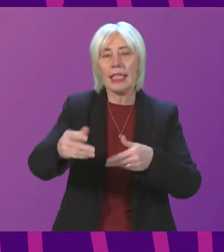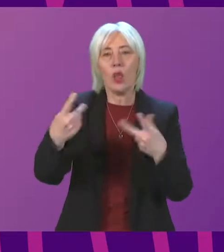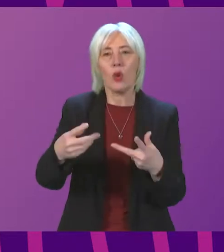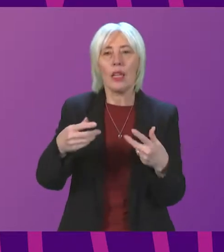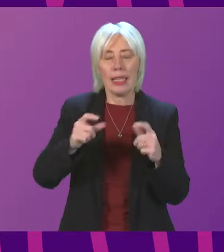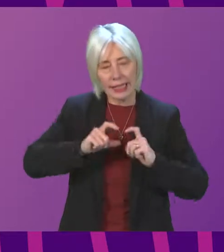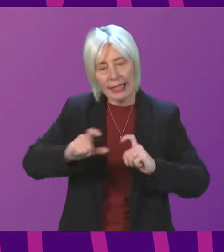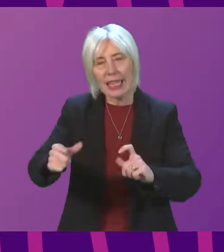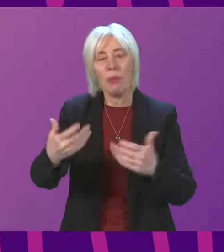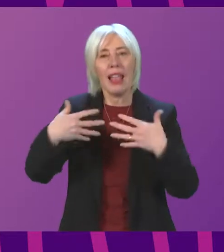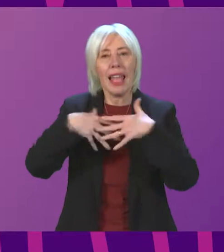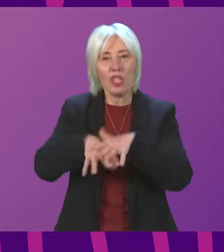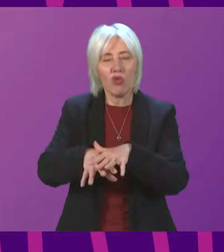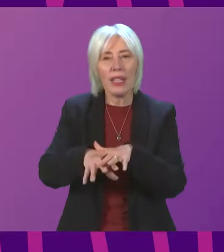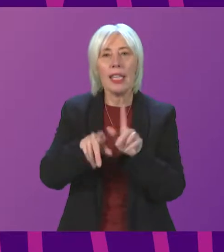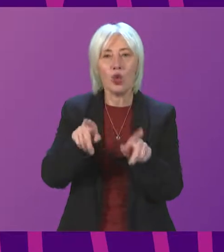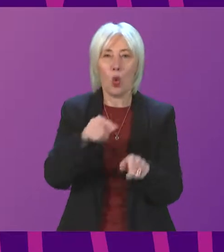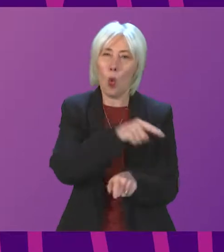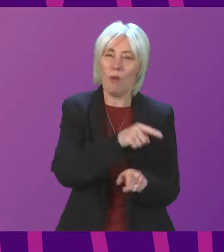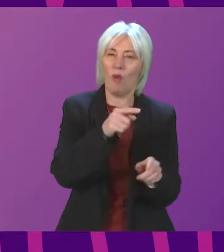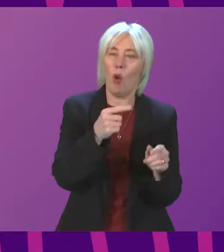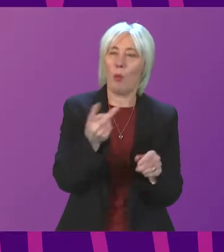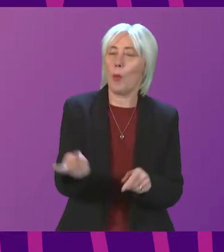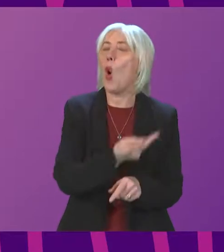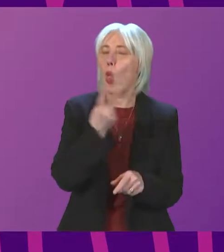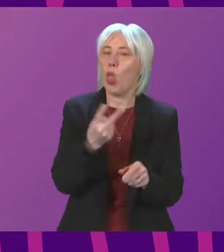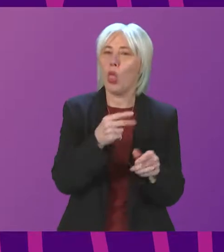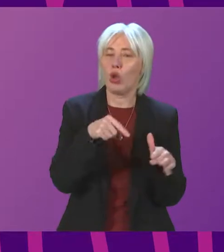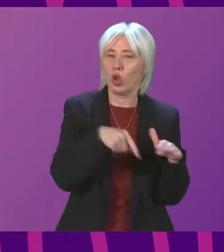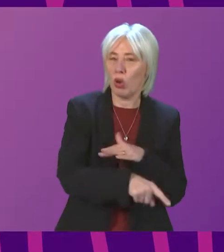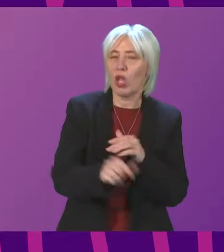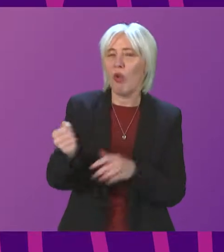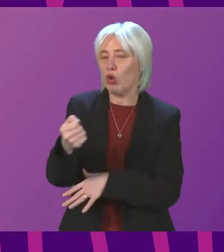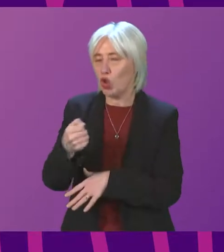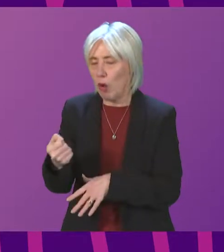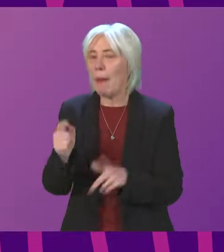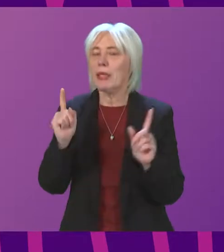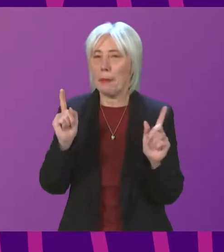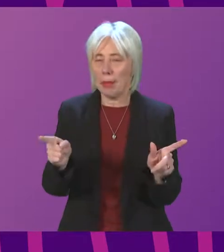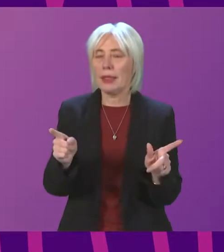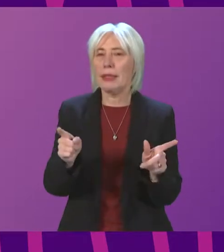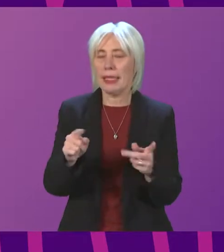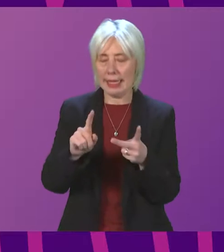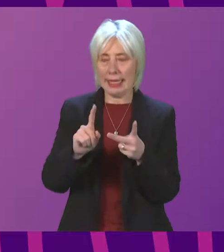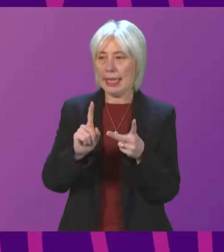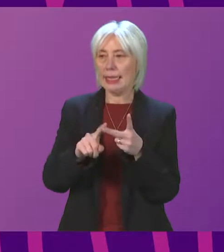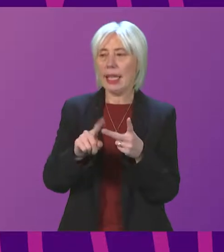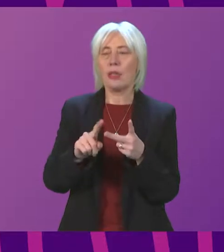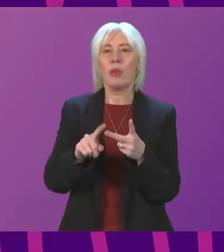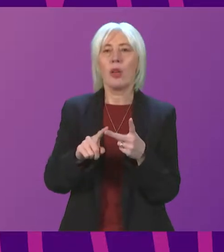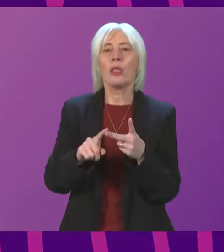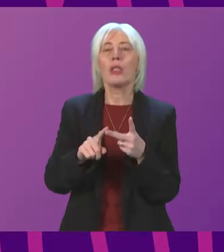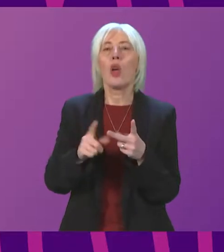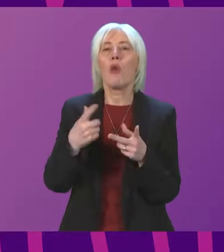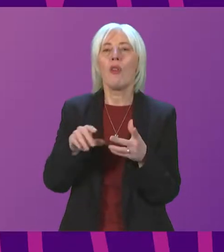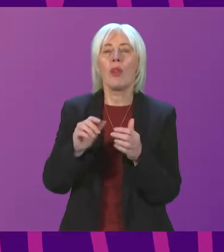integrated approach to a public transport fair. So I don't want to prejudge the outcome of that review. But on the second point to Mr Simpson's question, we have worked